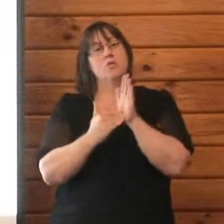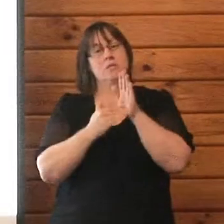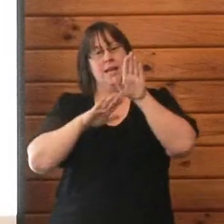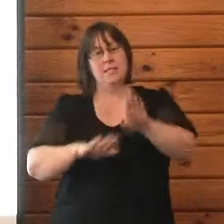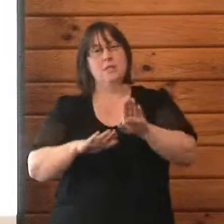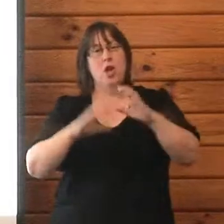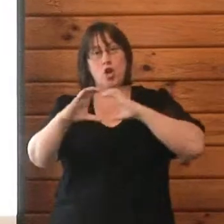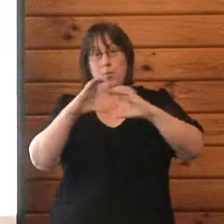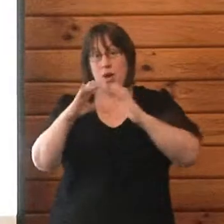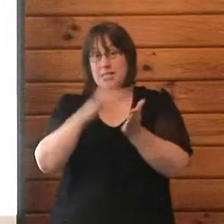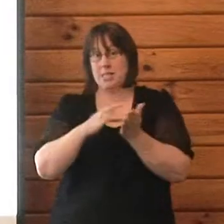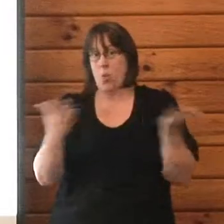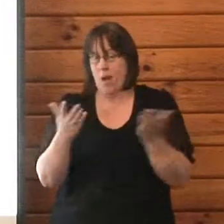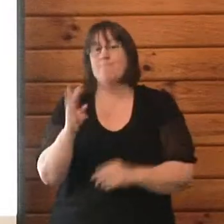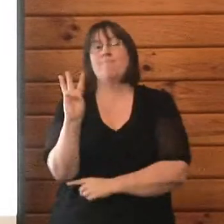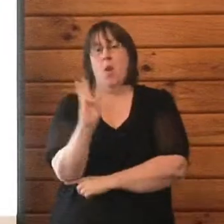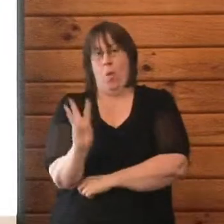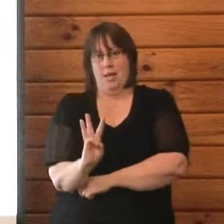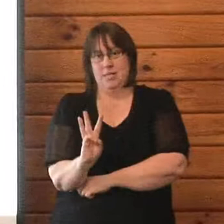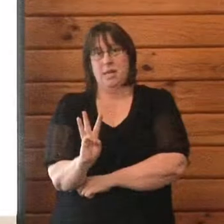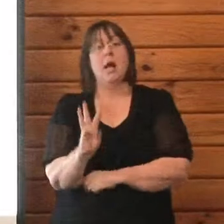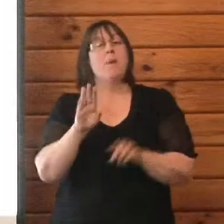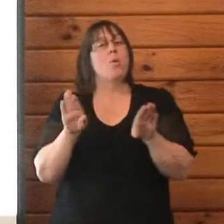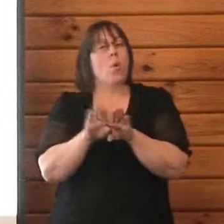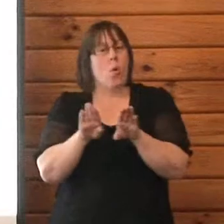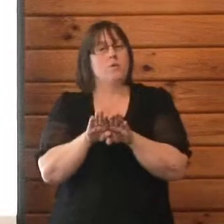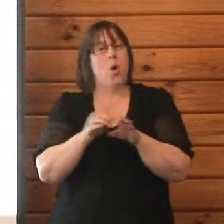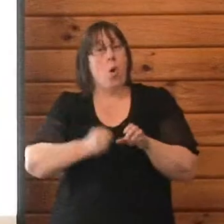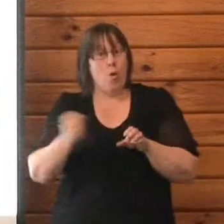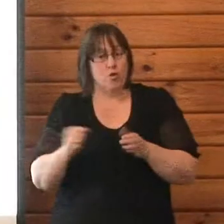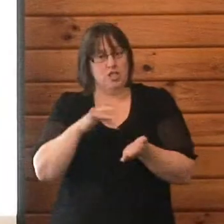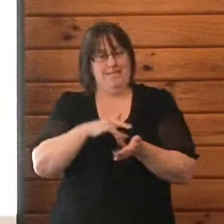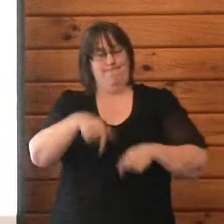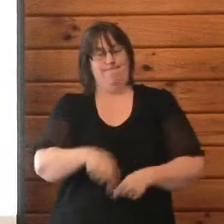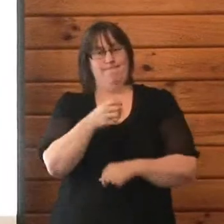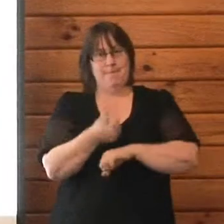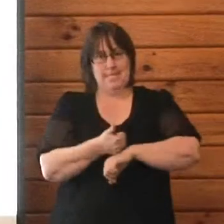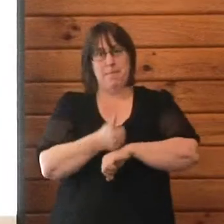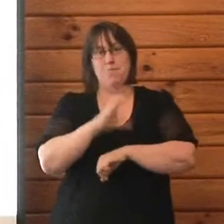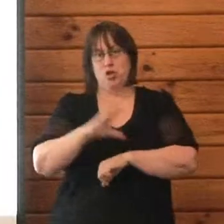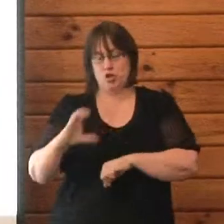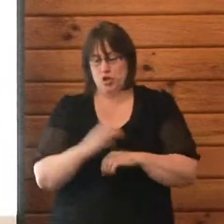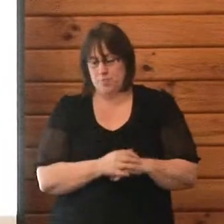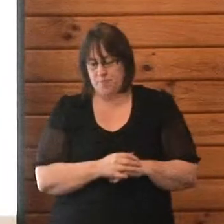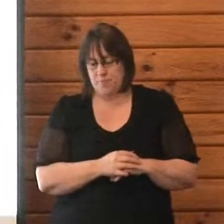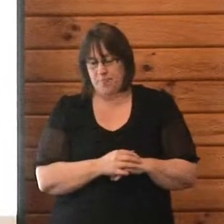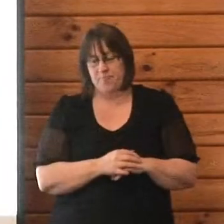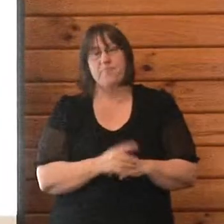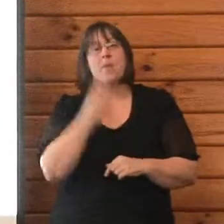and we had an emergency operations center here in Christchurch. 106 emergency response team